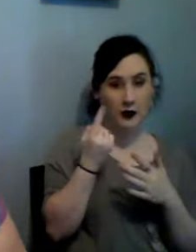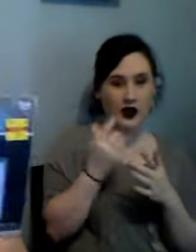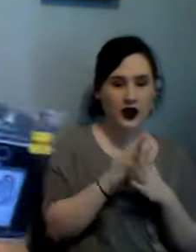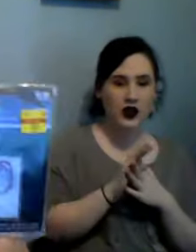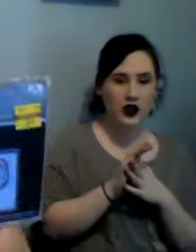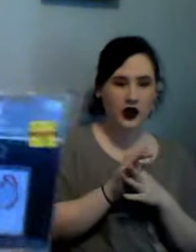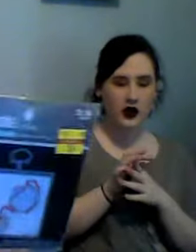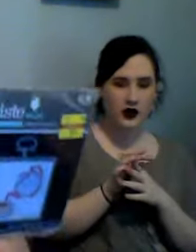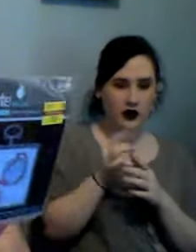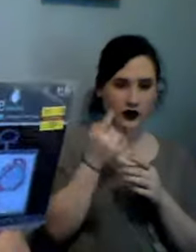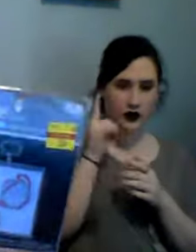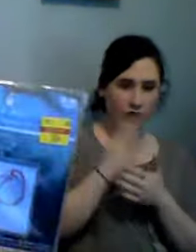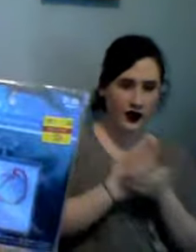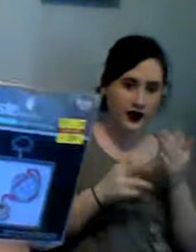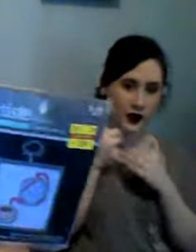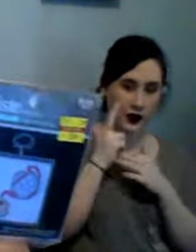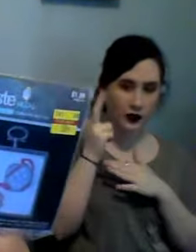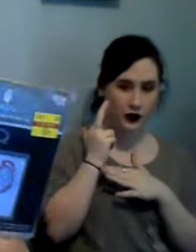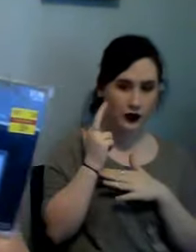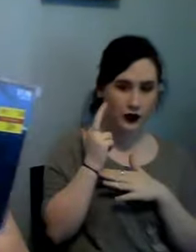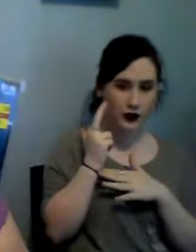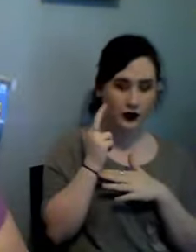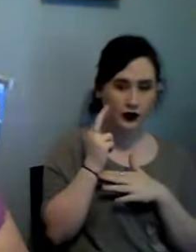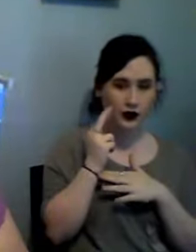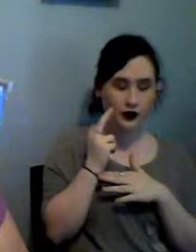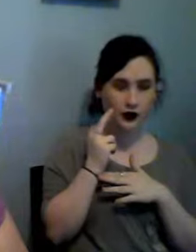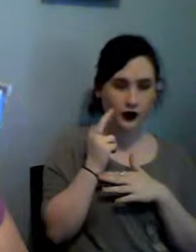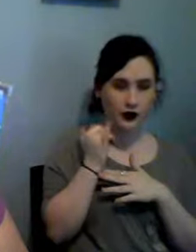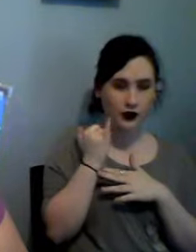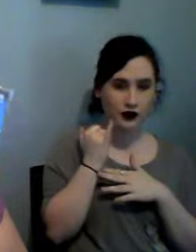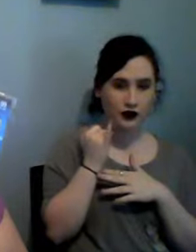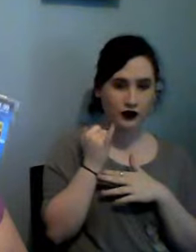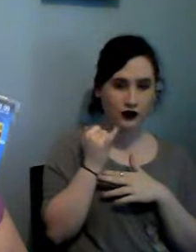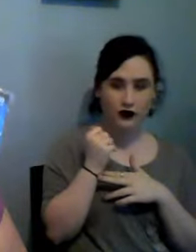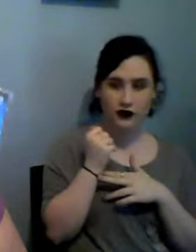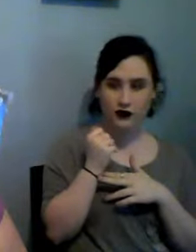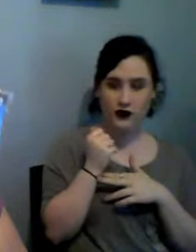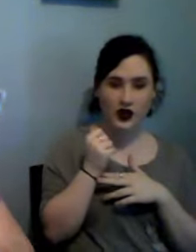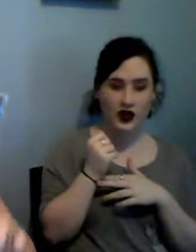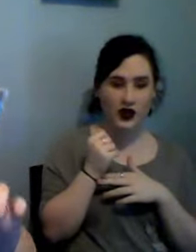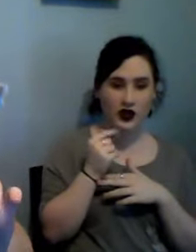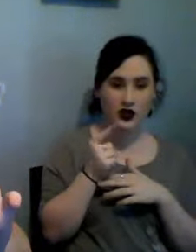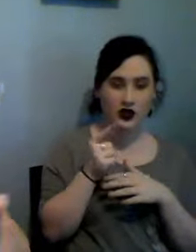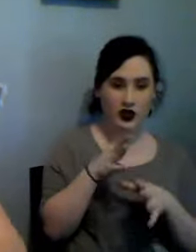I have gotten into a fascination with teapots